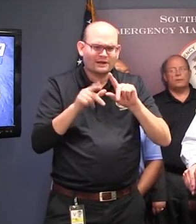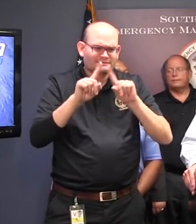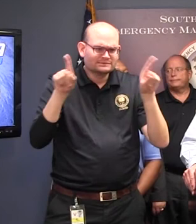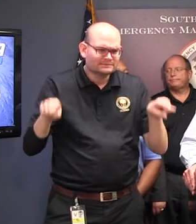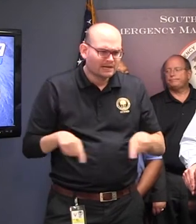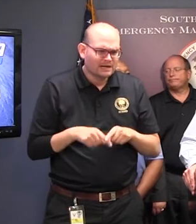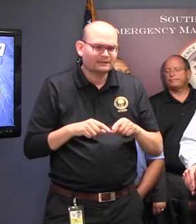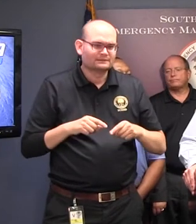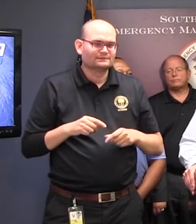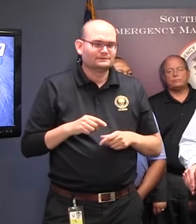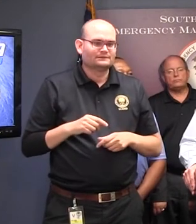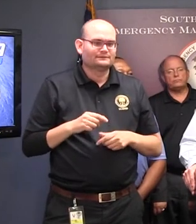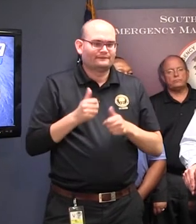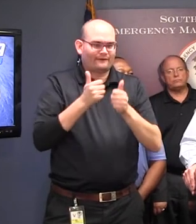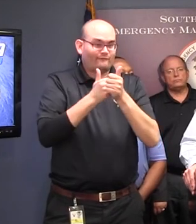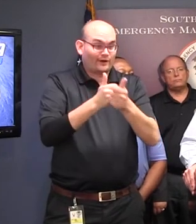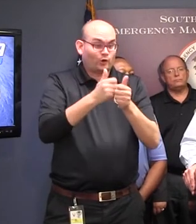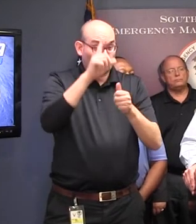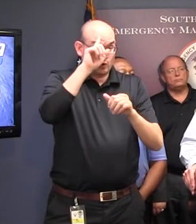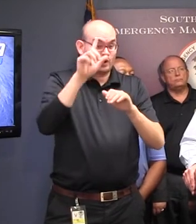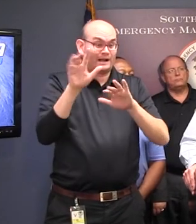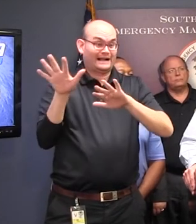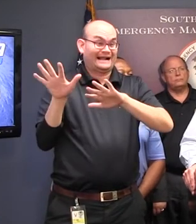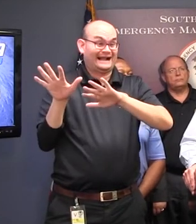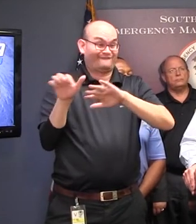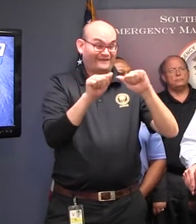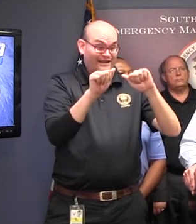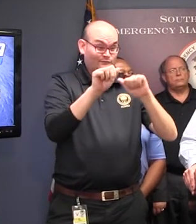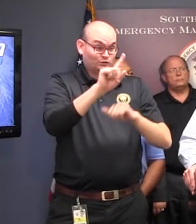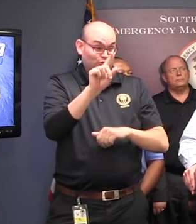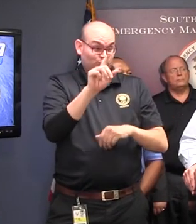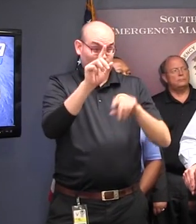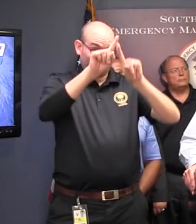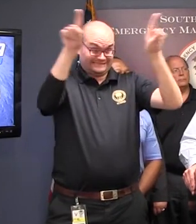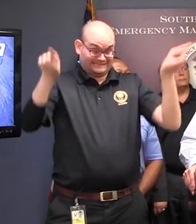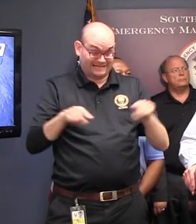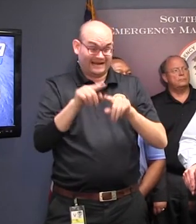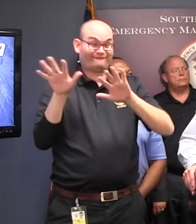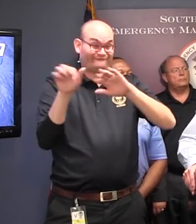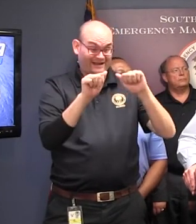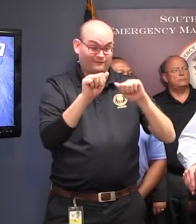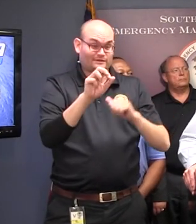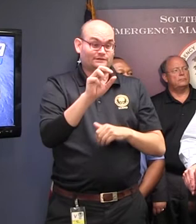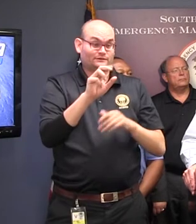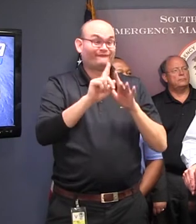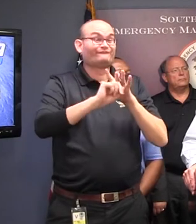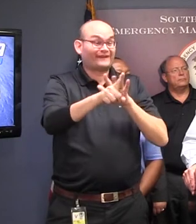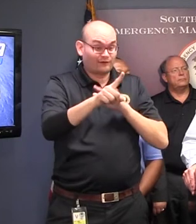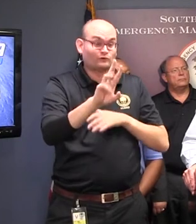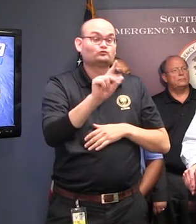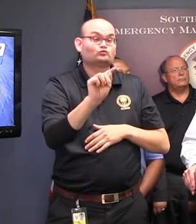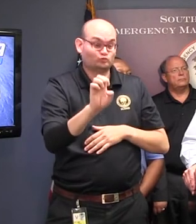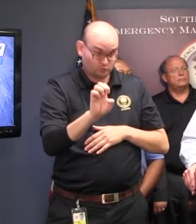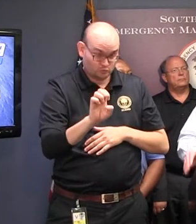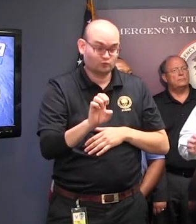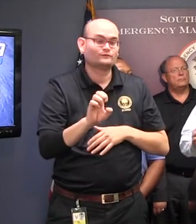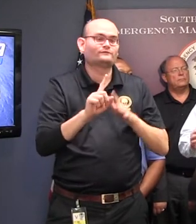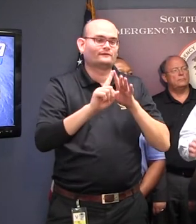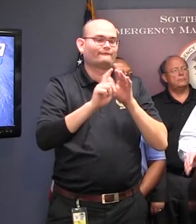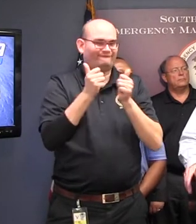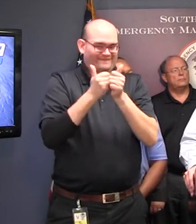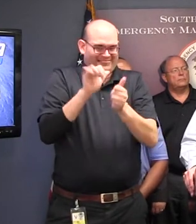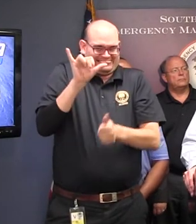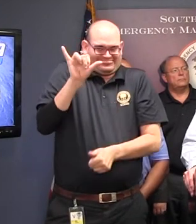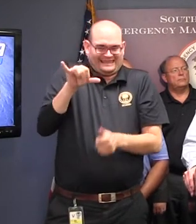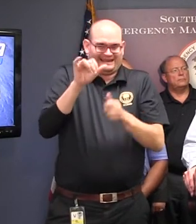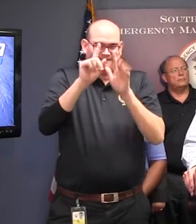ask everyone to be sure to follow those signs upon evacuation, upon evacuation, if and when